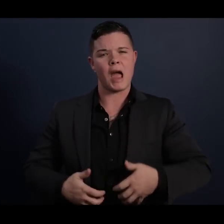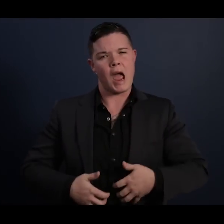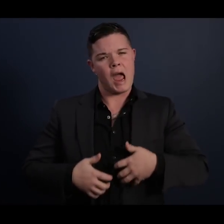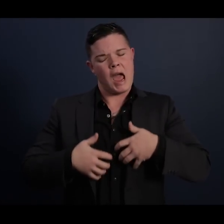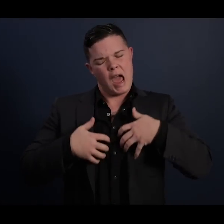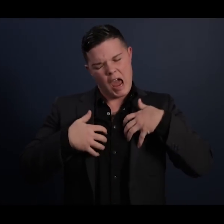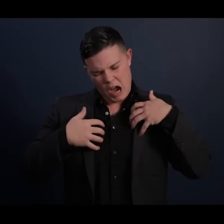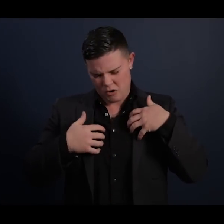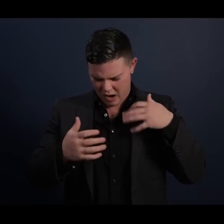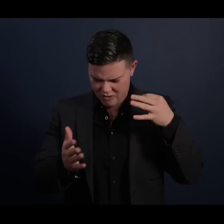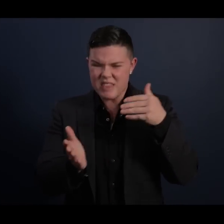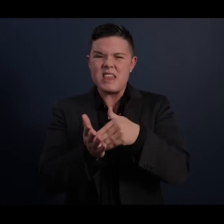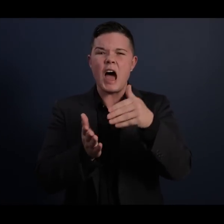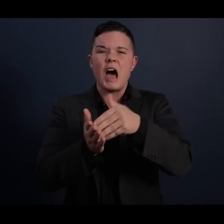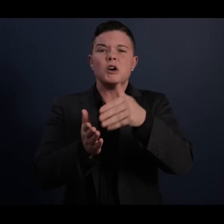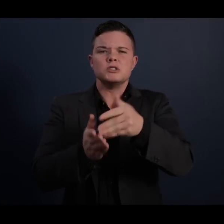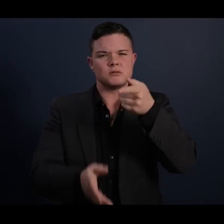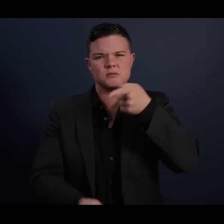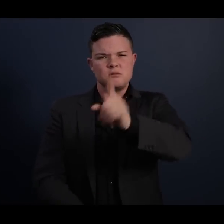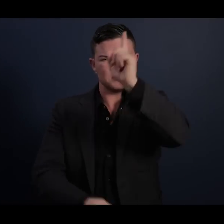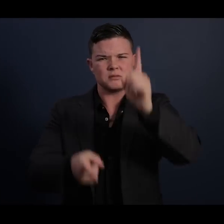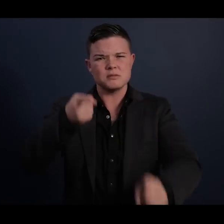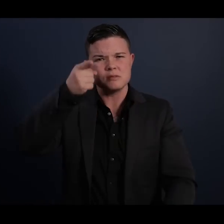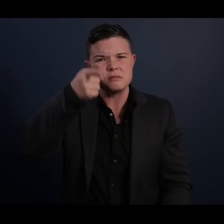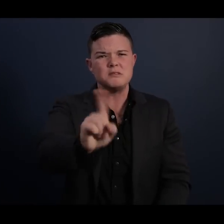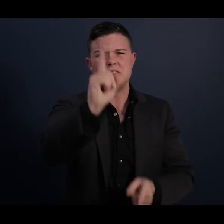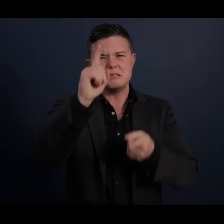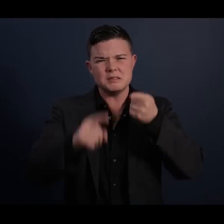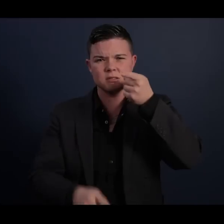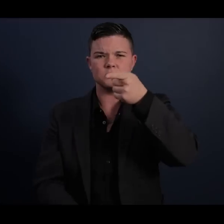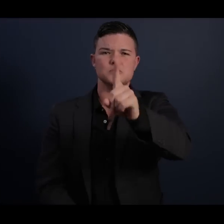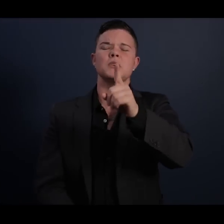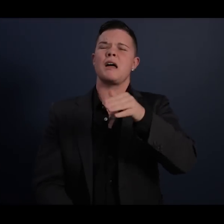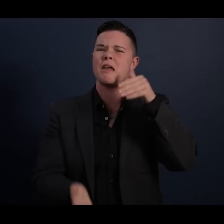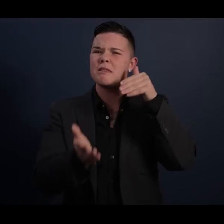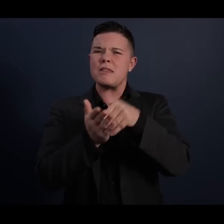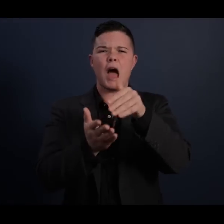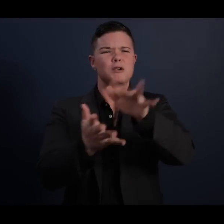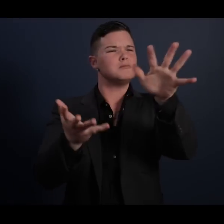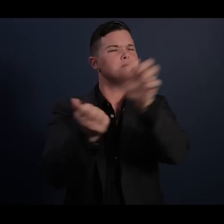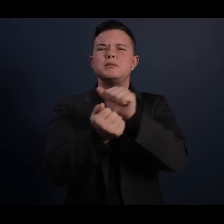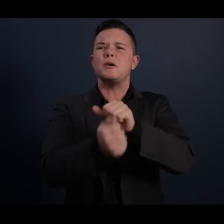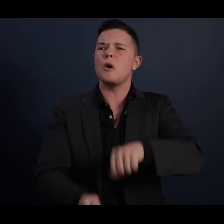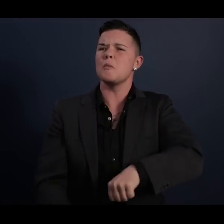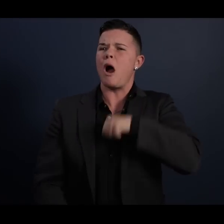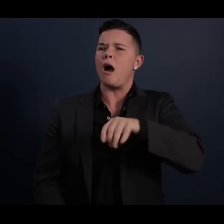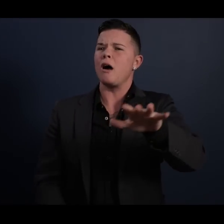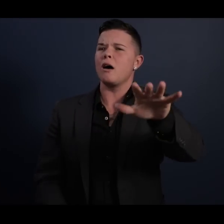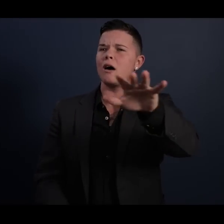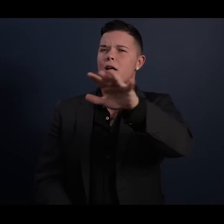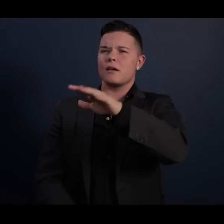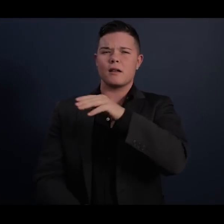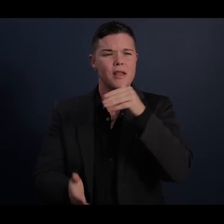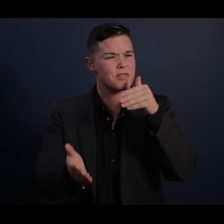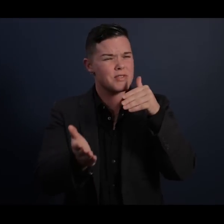of a thousand slights, a thousand indignities, a thousand unremembered moments,